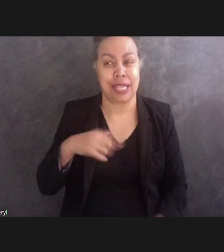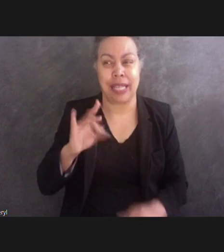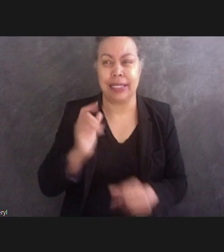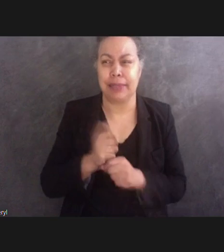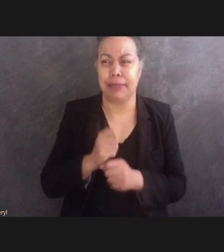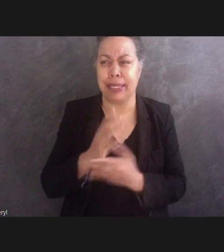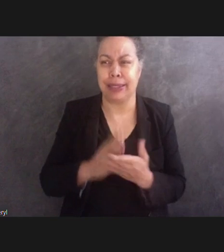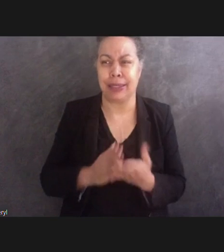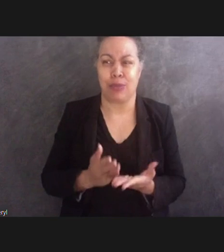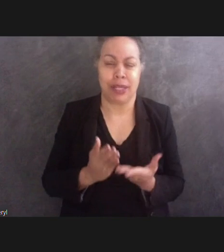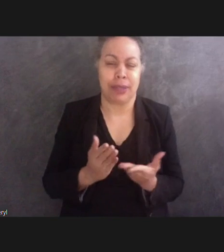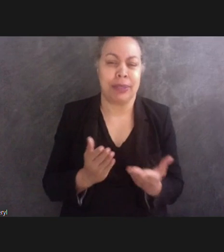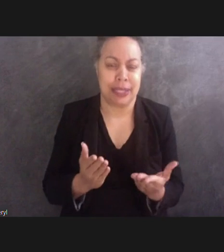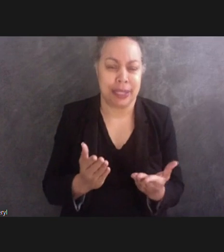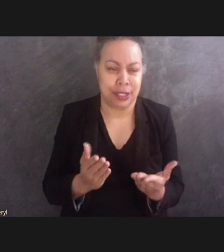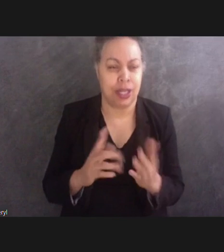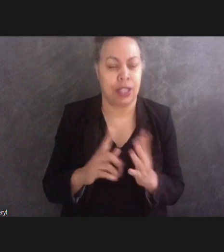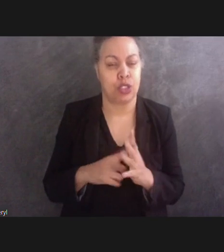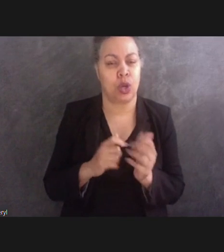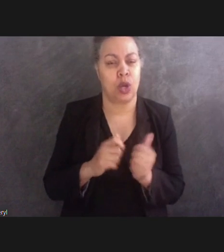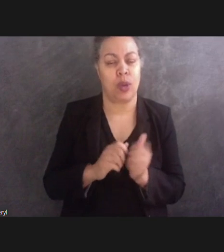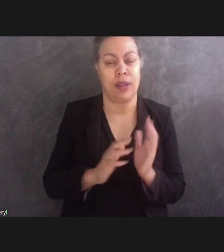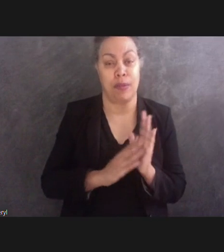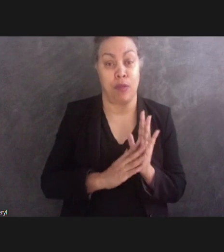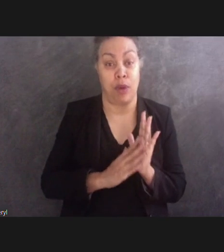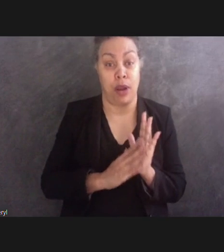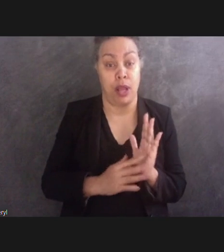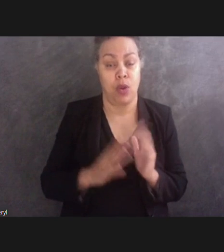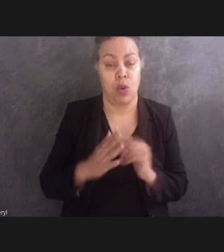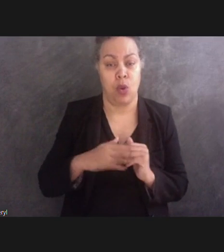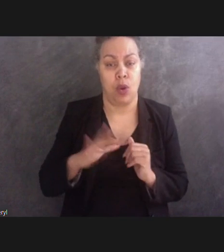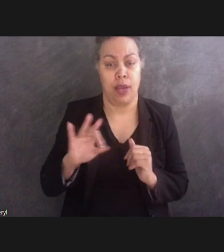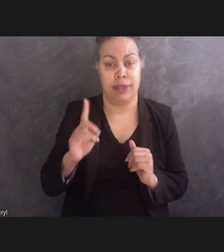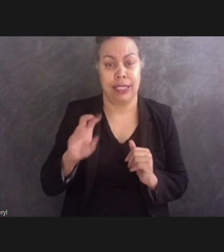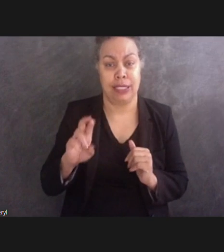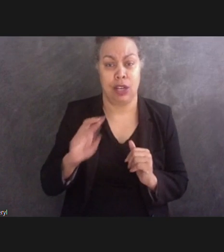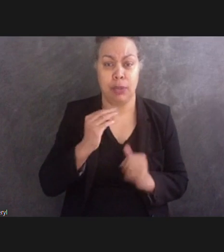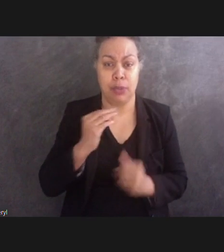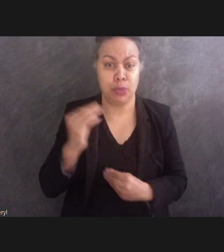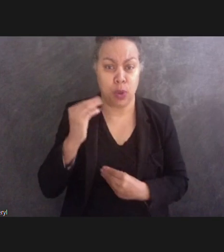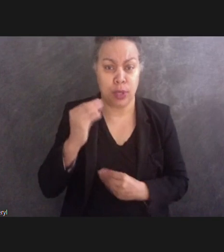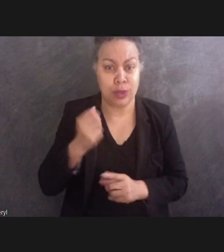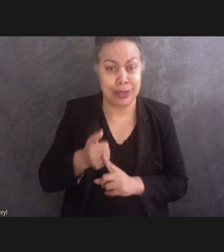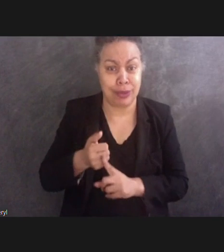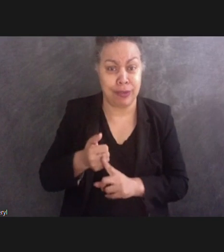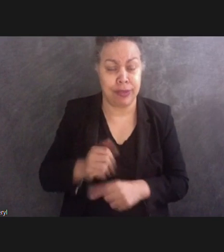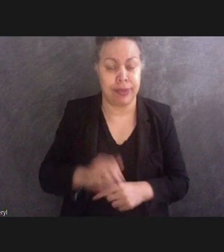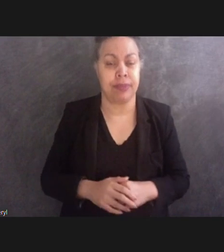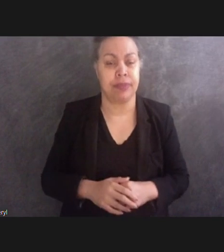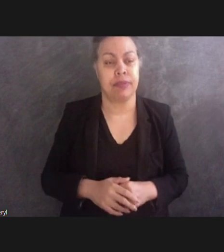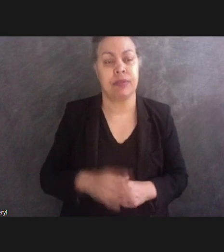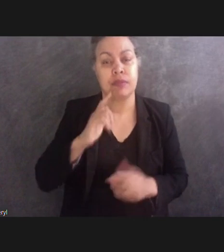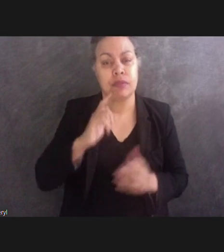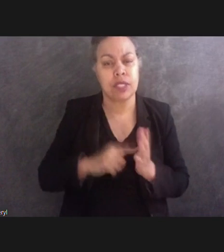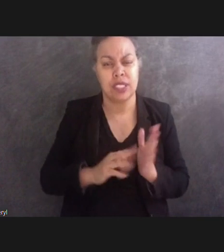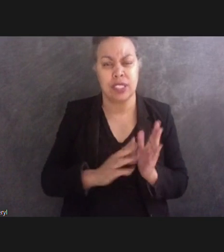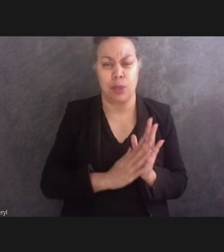Starting with the braille representation on the FDR Memorial itself. I observed that the braille carved into the memorial